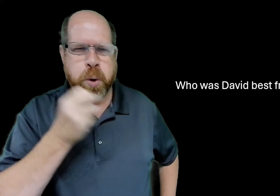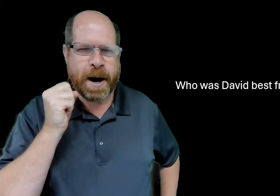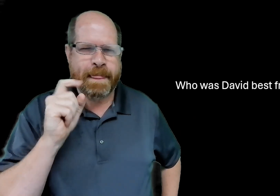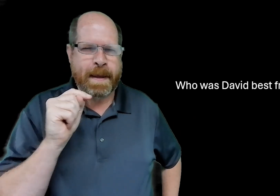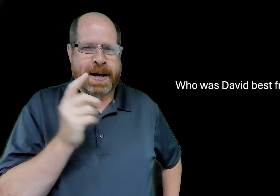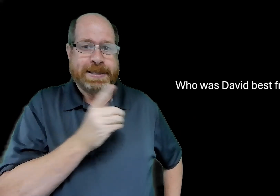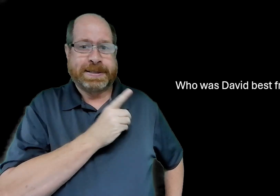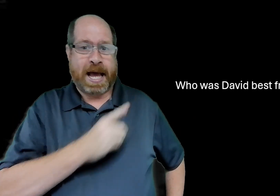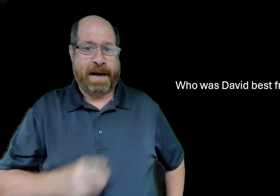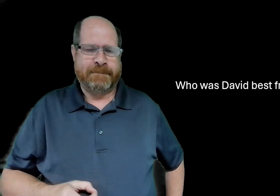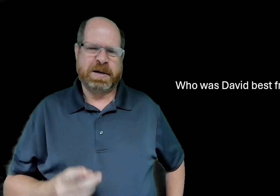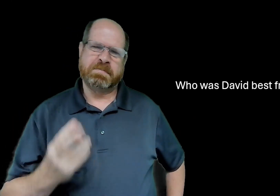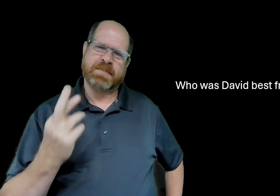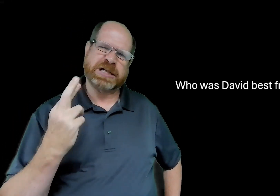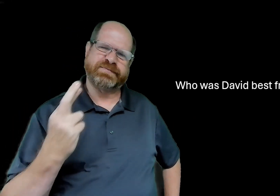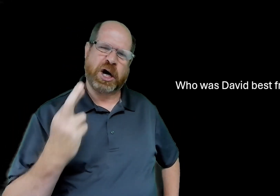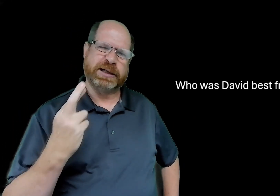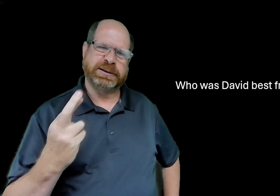who was david's best friend